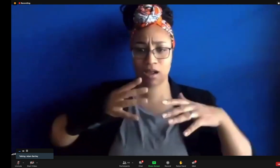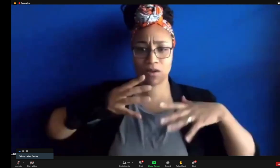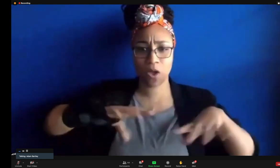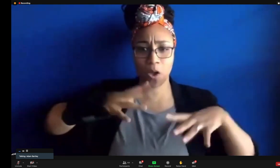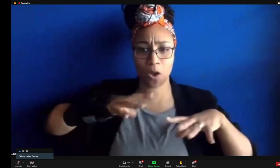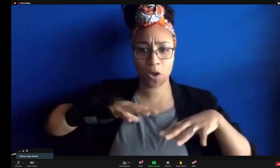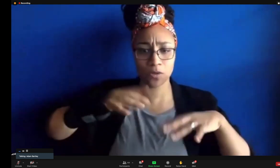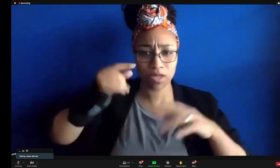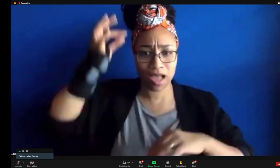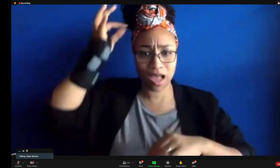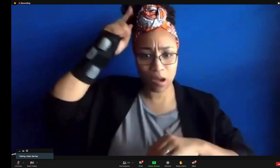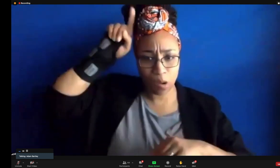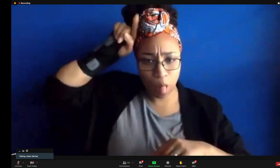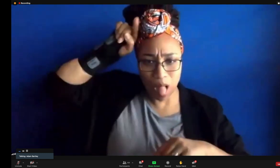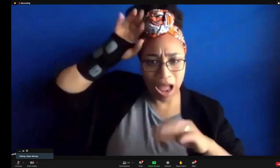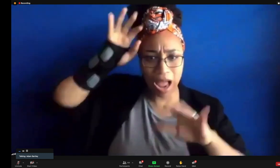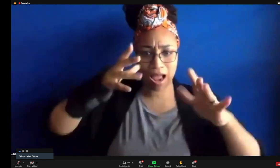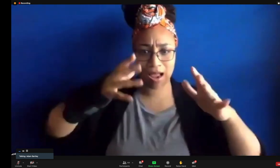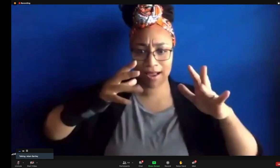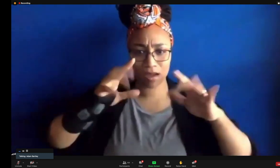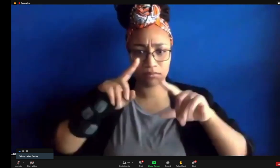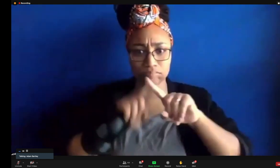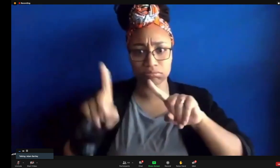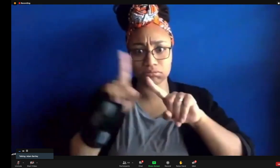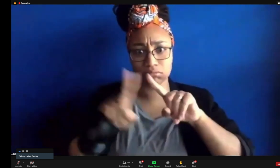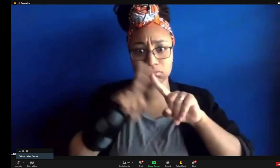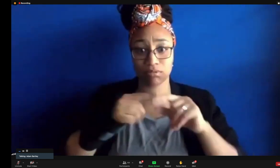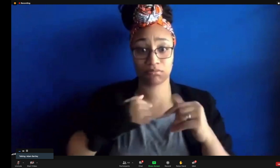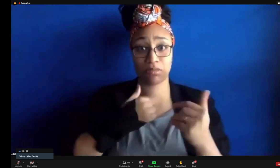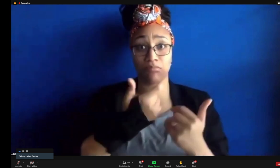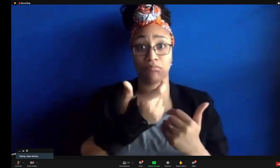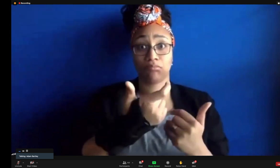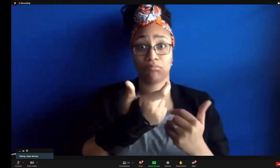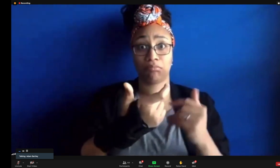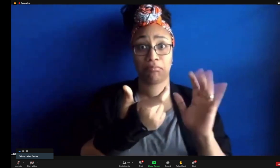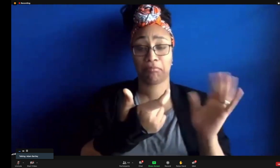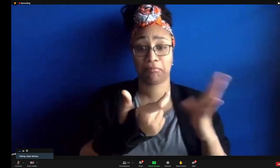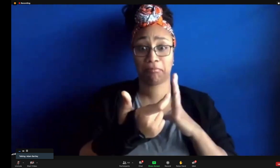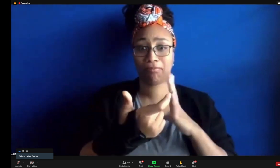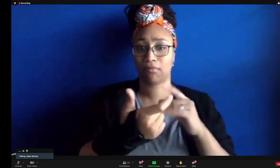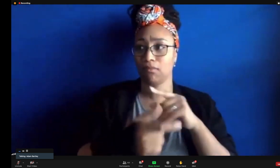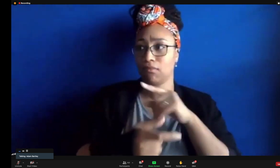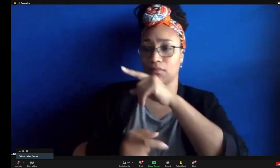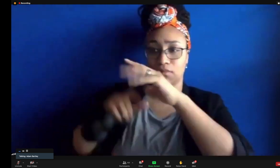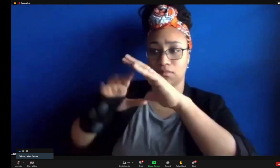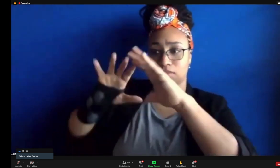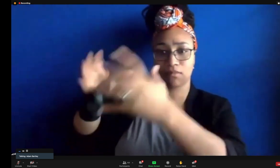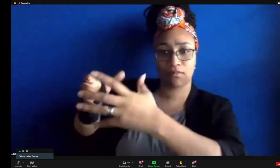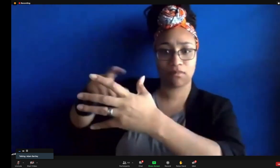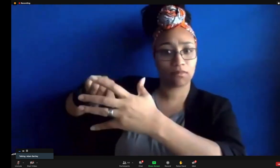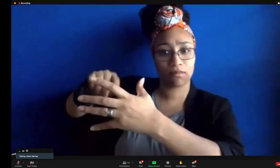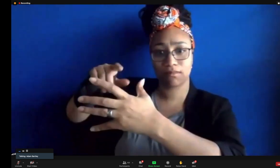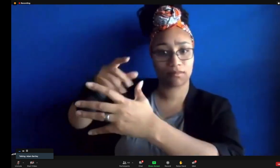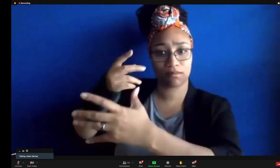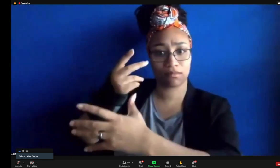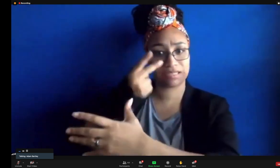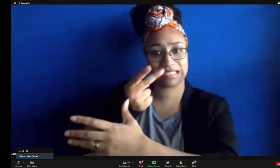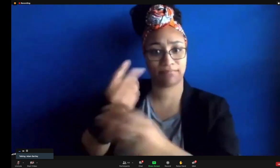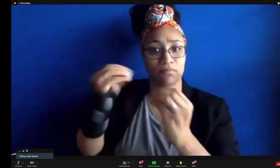their own needs. There's clothing, wardrobe. There's just the tiniest details that I might look at the scene and think it's fine. But the people examining the scene